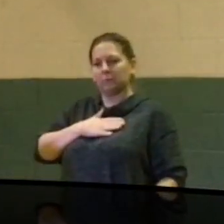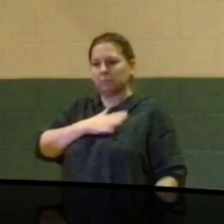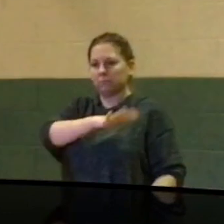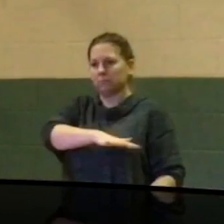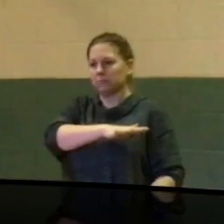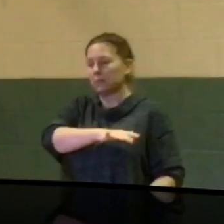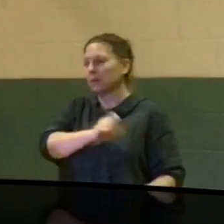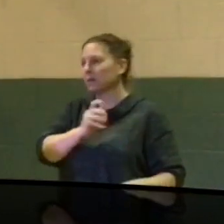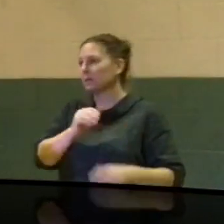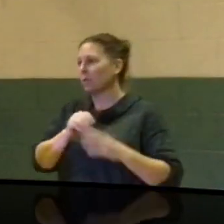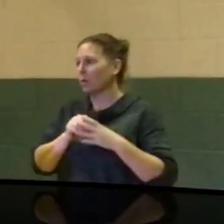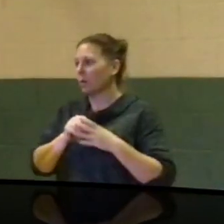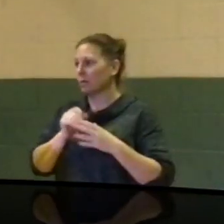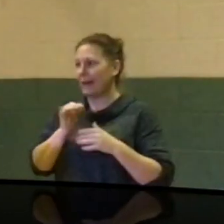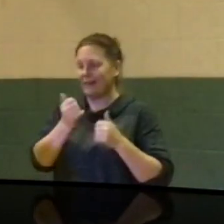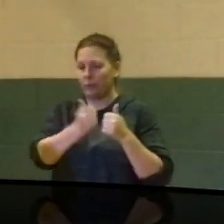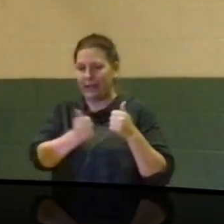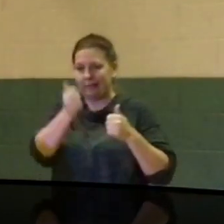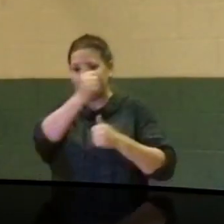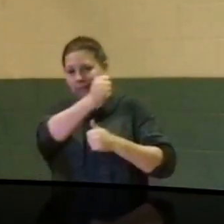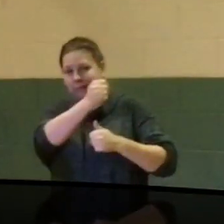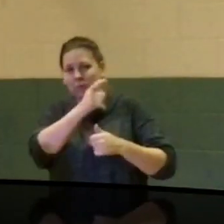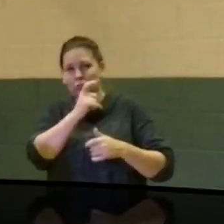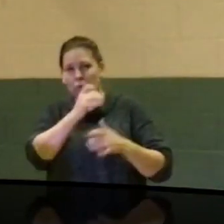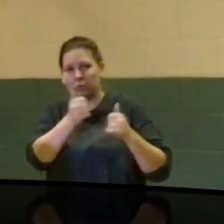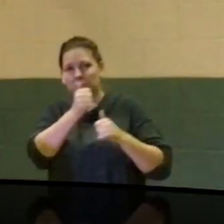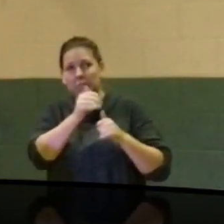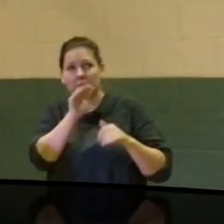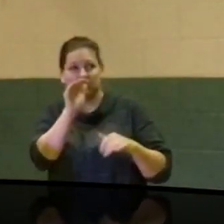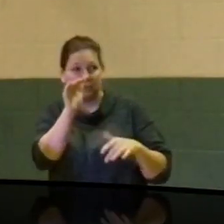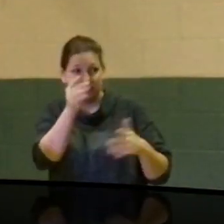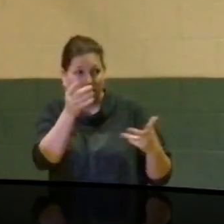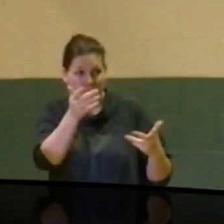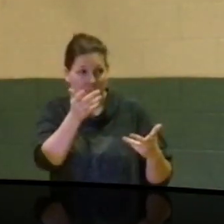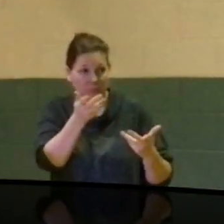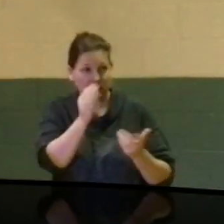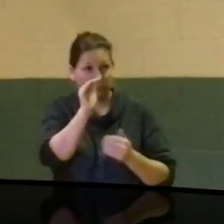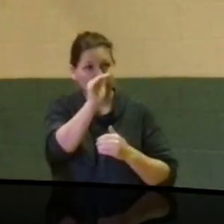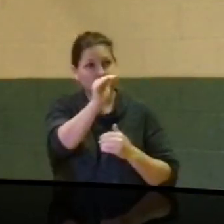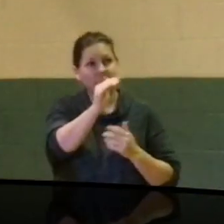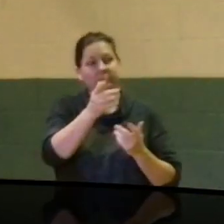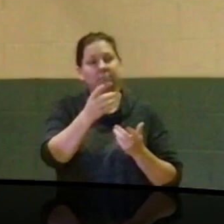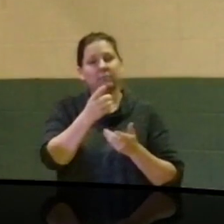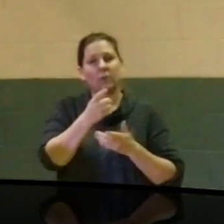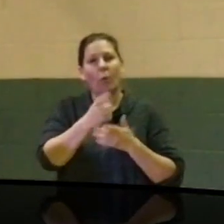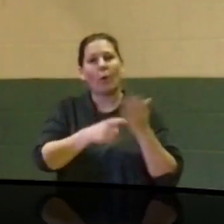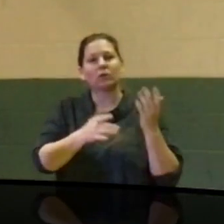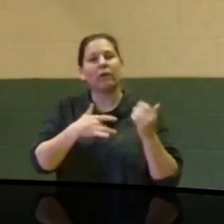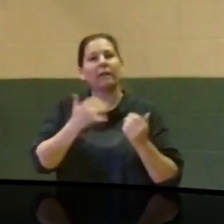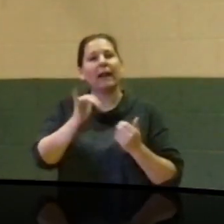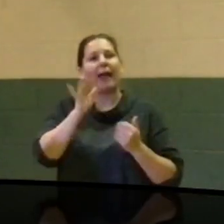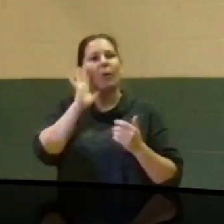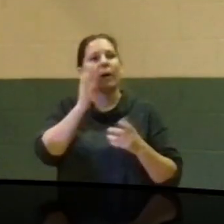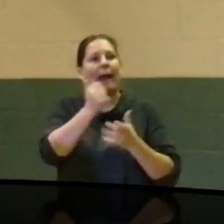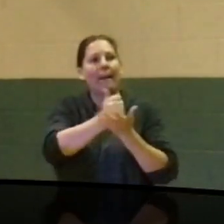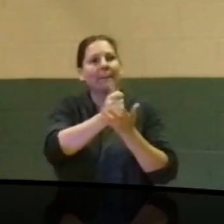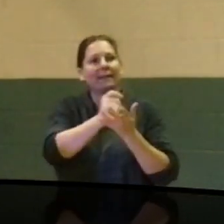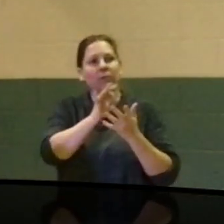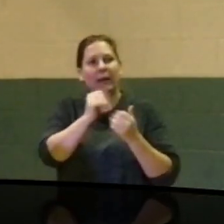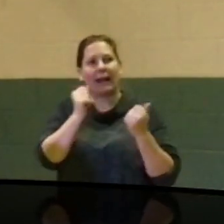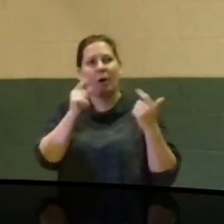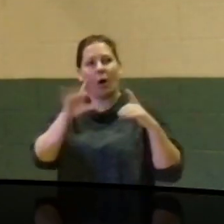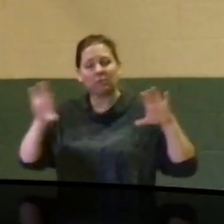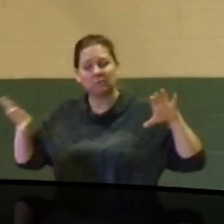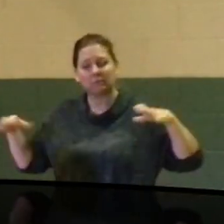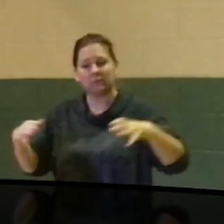the heads of those areas, what do you see would be an easy way to bridge? One of the things I